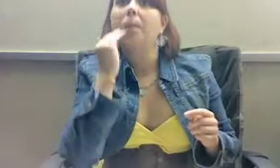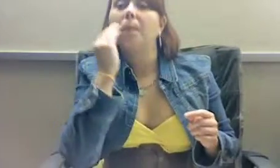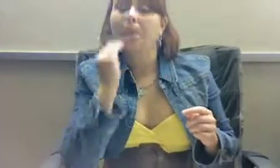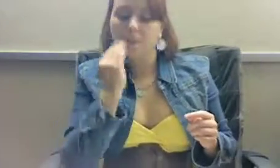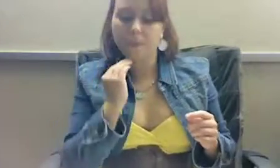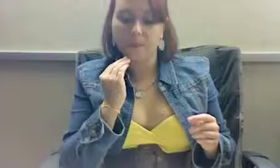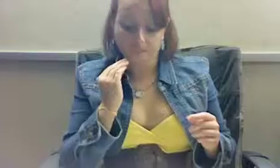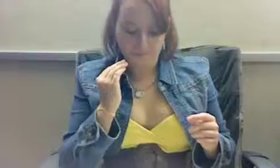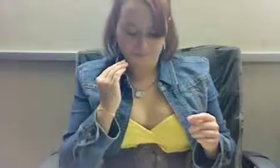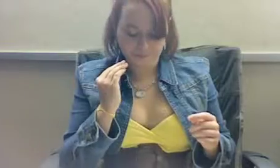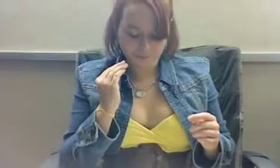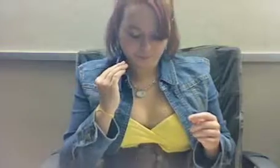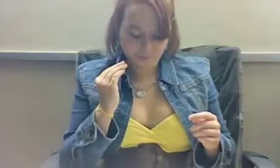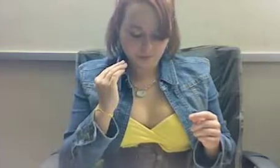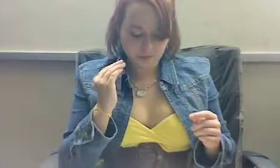the first one? There we go. Okay.